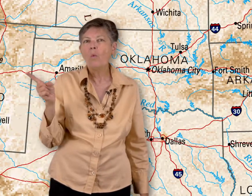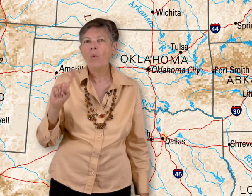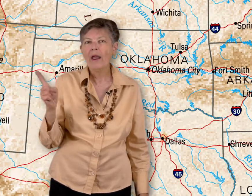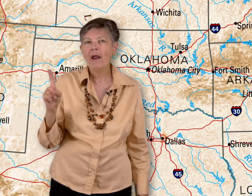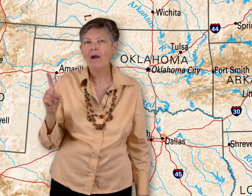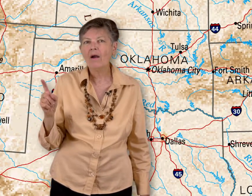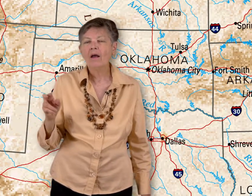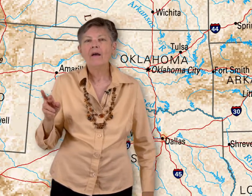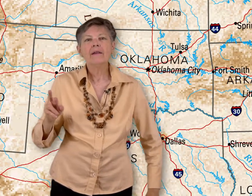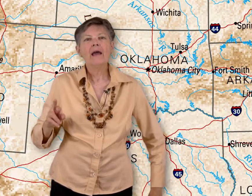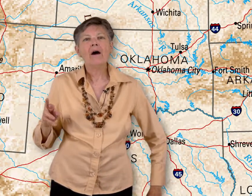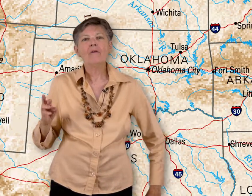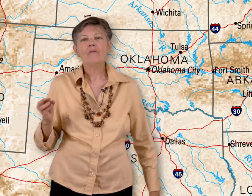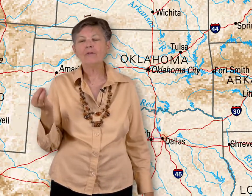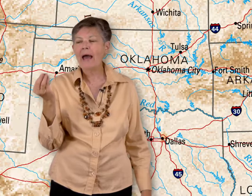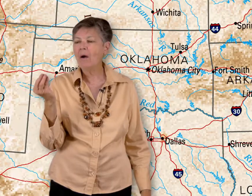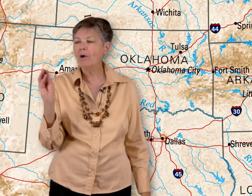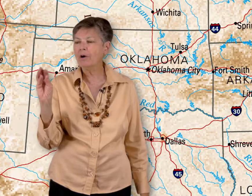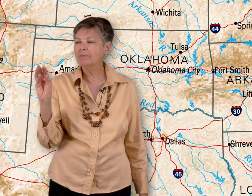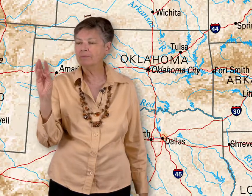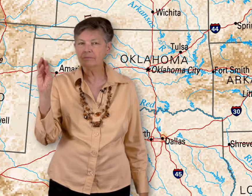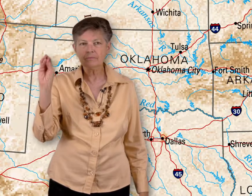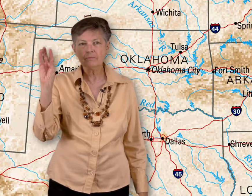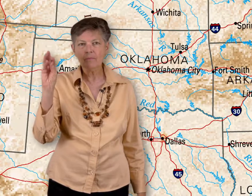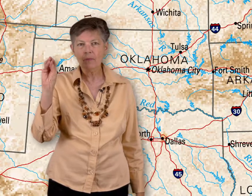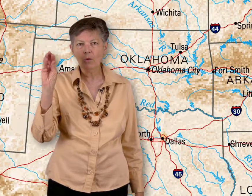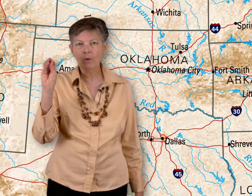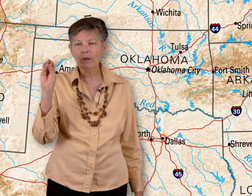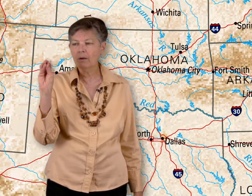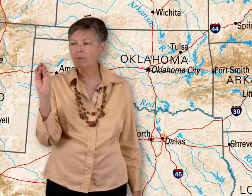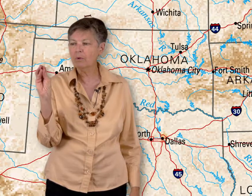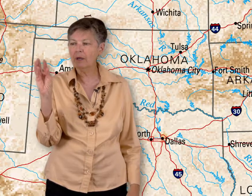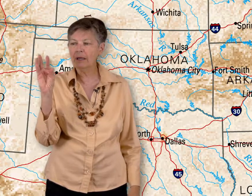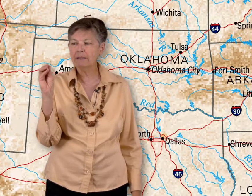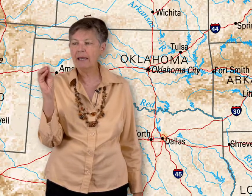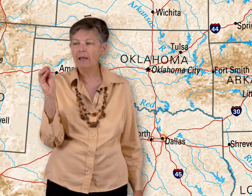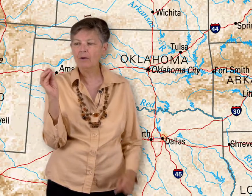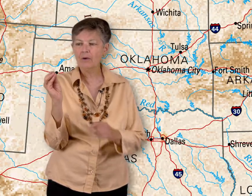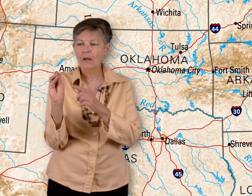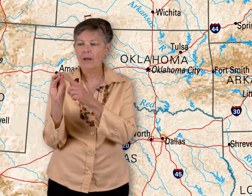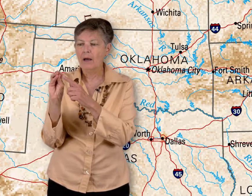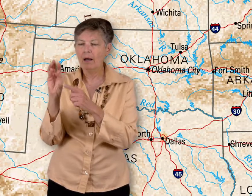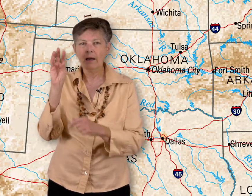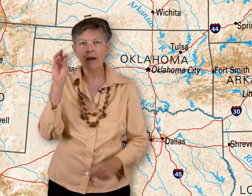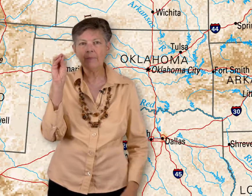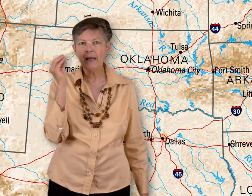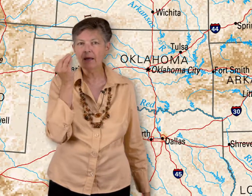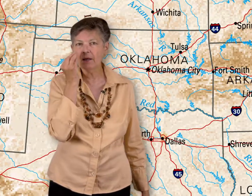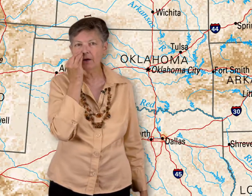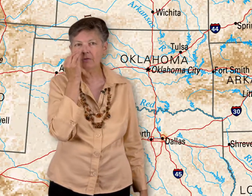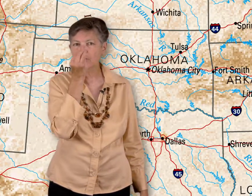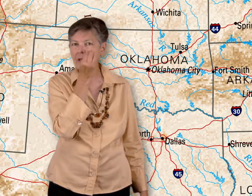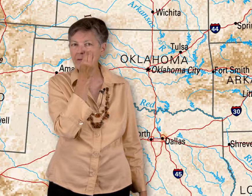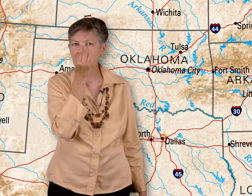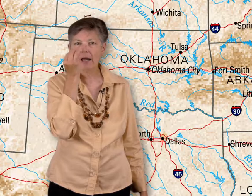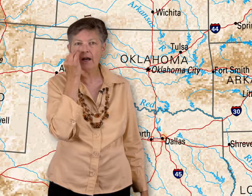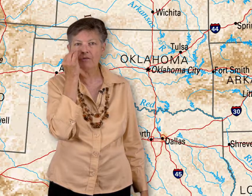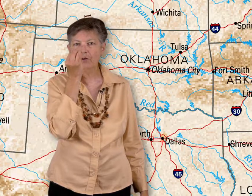Where. Now flower, we're going to take your cupped hand here to either side of your